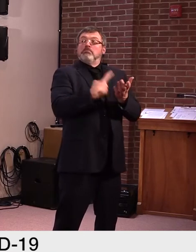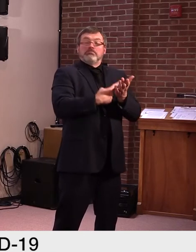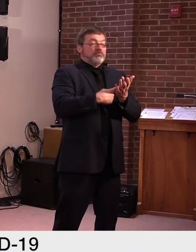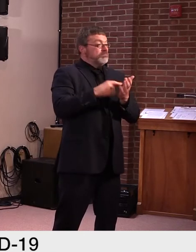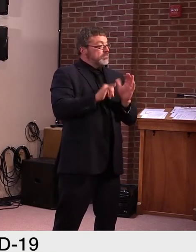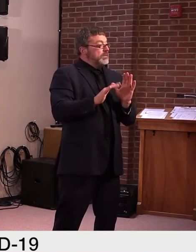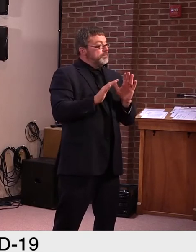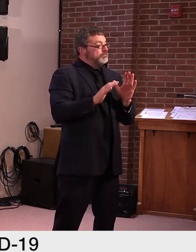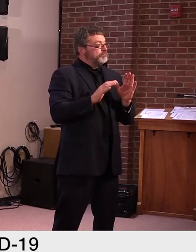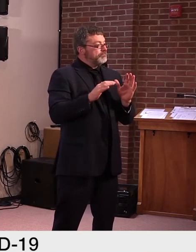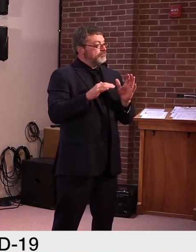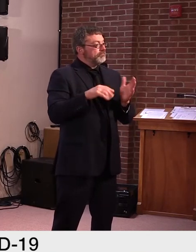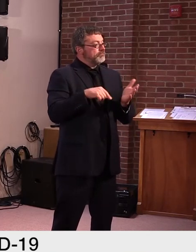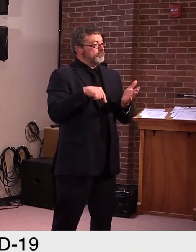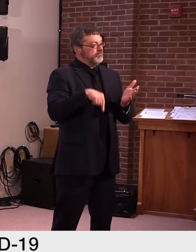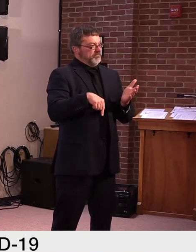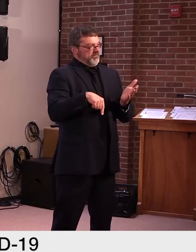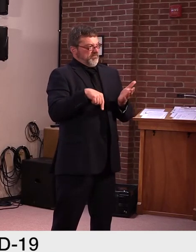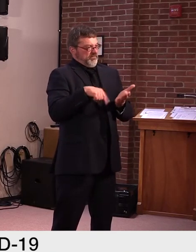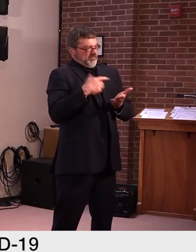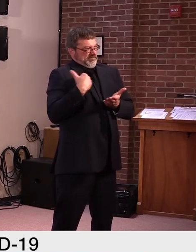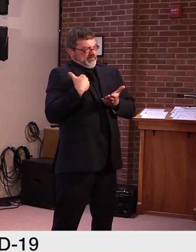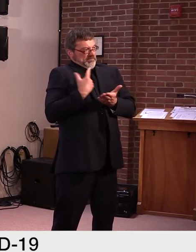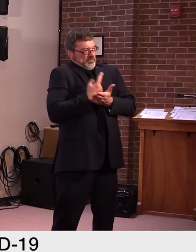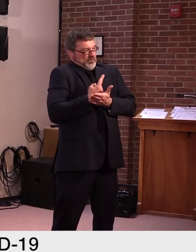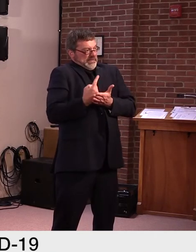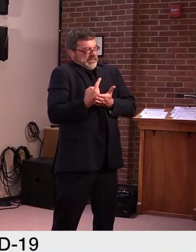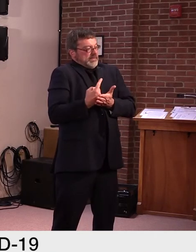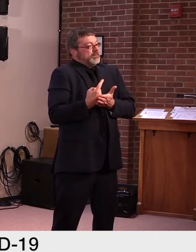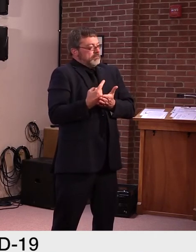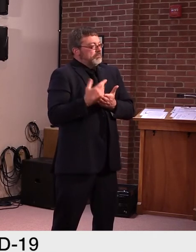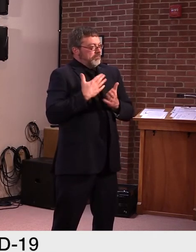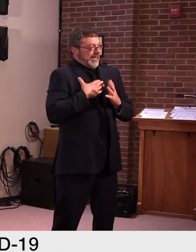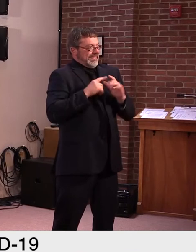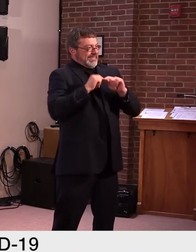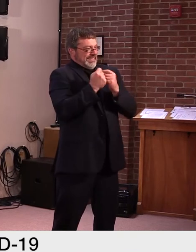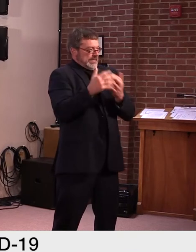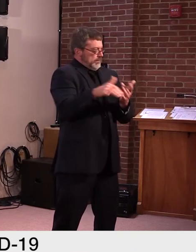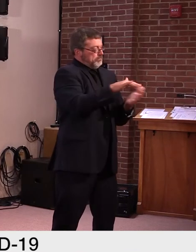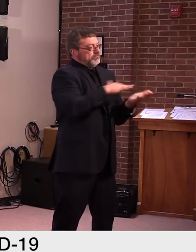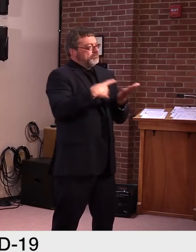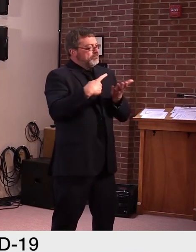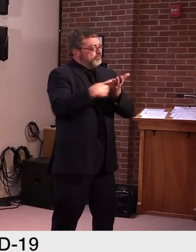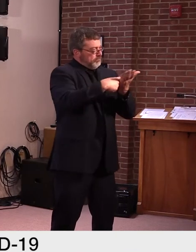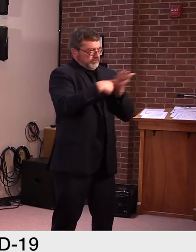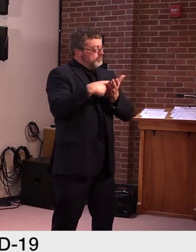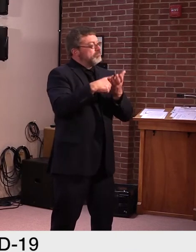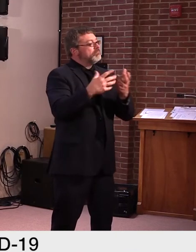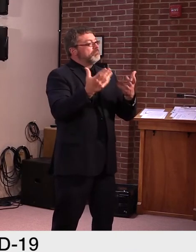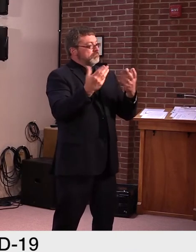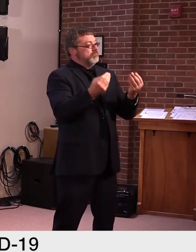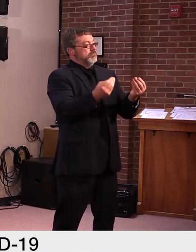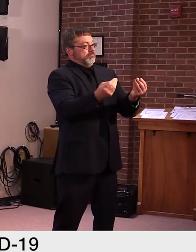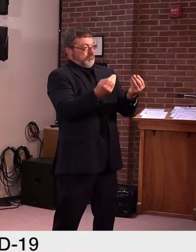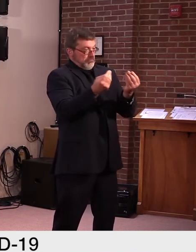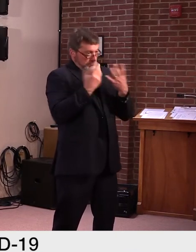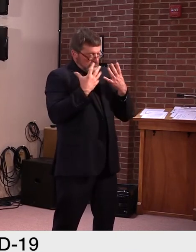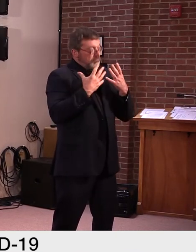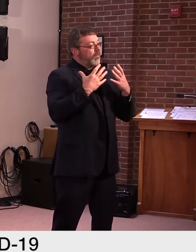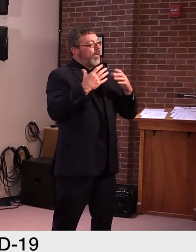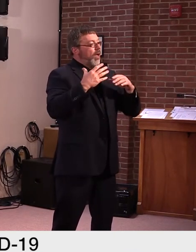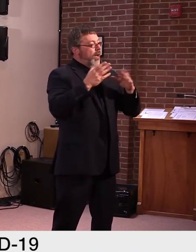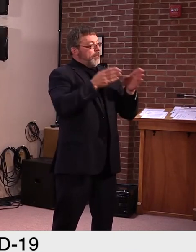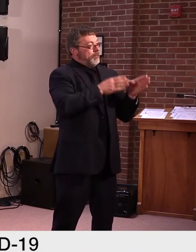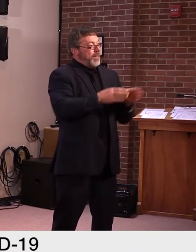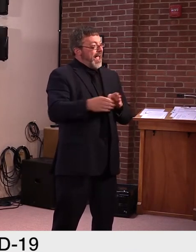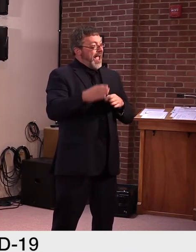asked, uh, my team to bring to me a complete plan for rebooting, uh, the all